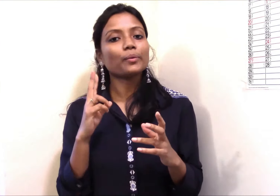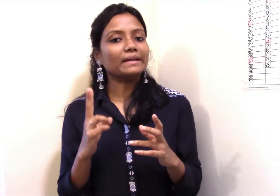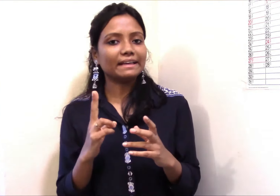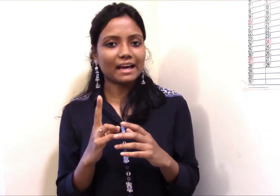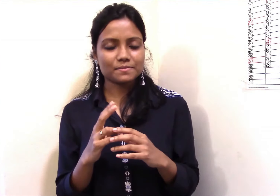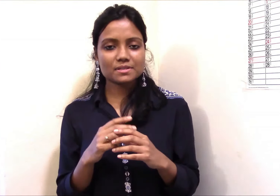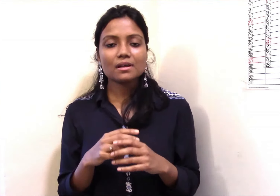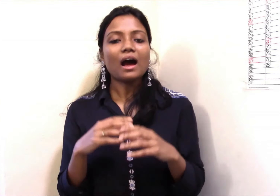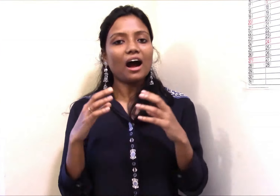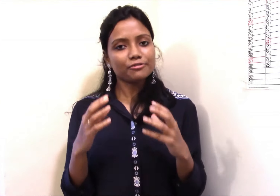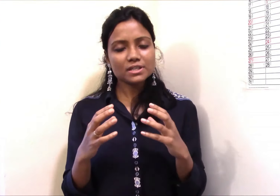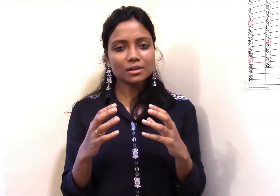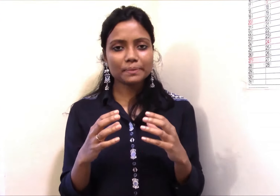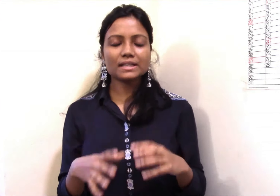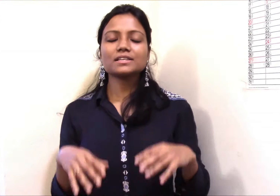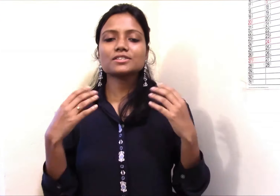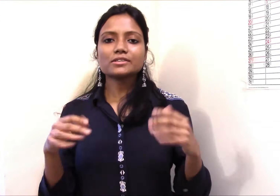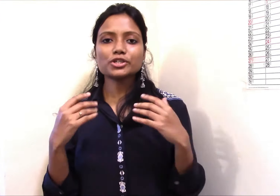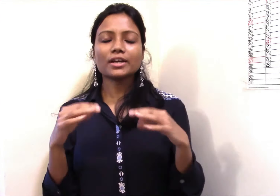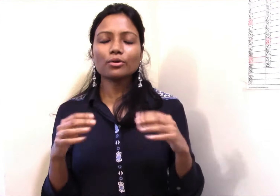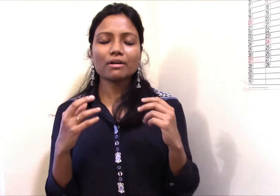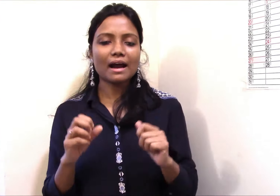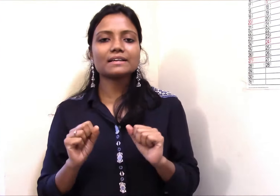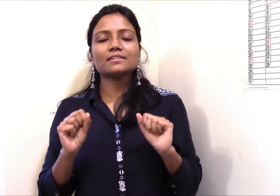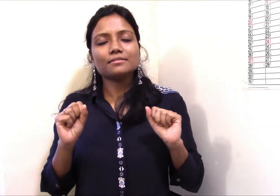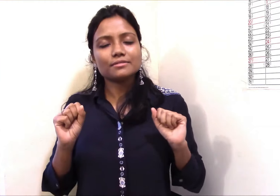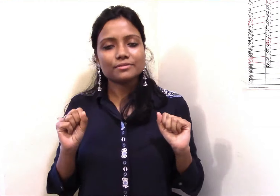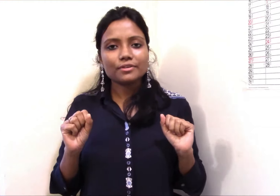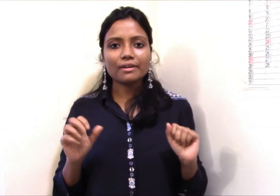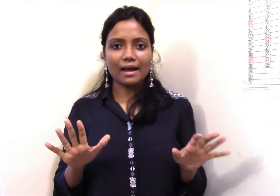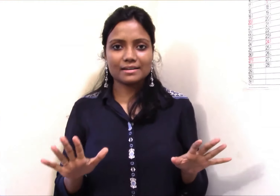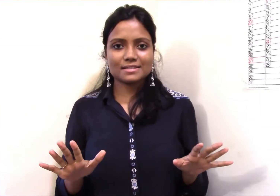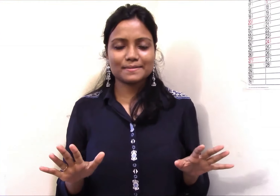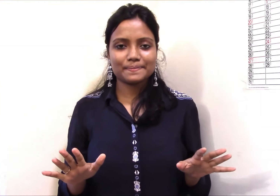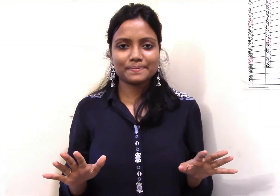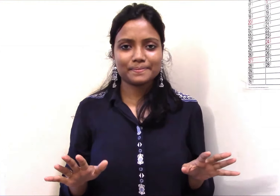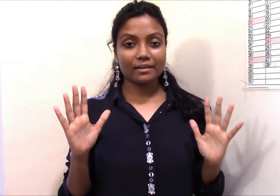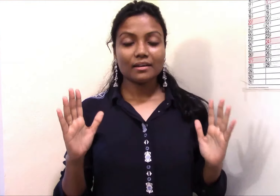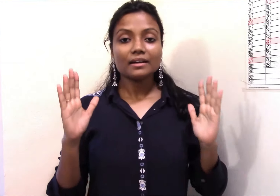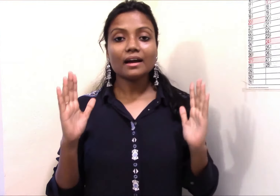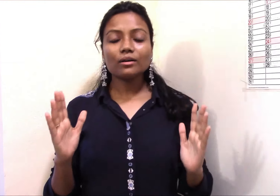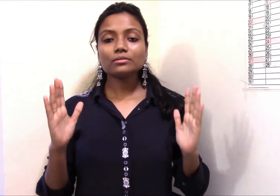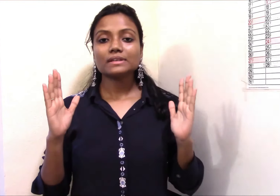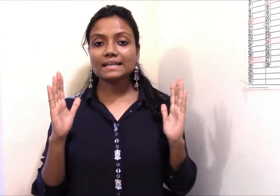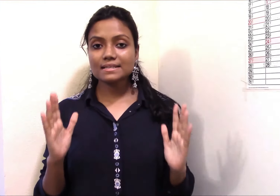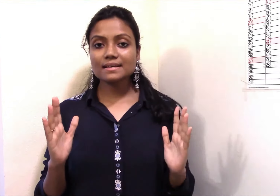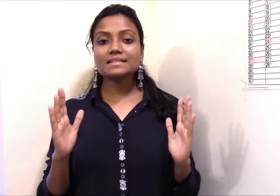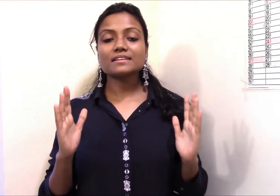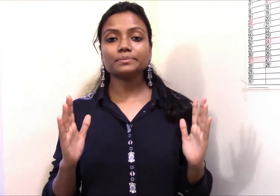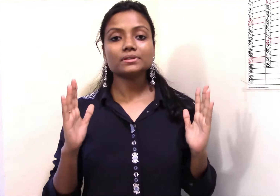20 times. After completing, just shake your hand and relax. Okay. Now, exercise number